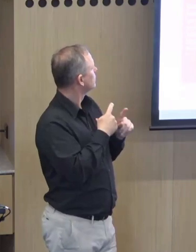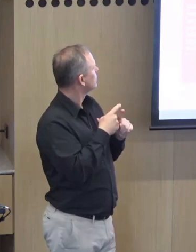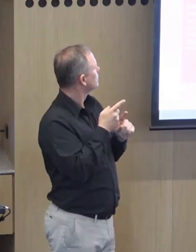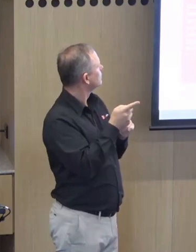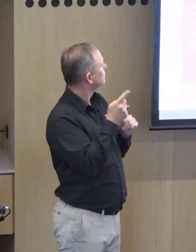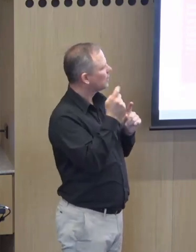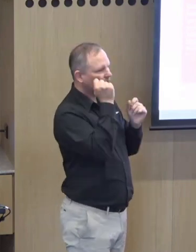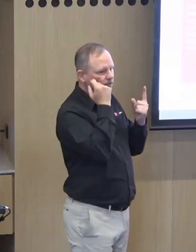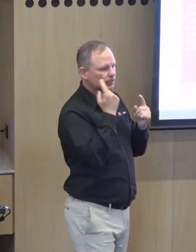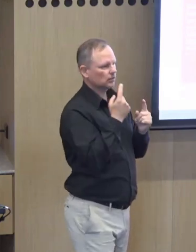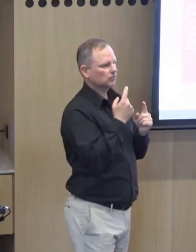people.